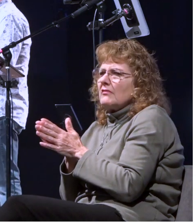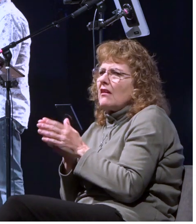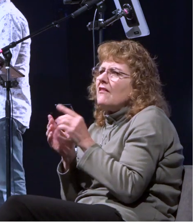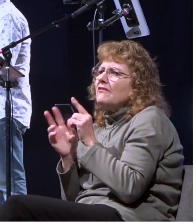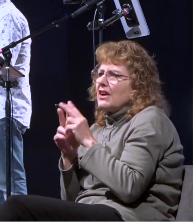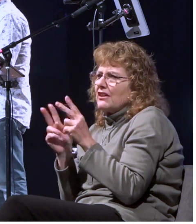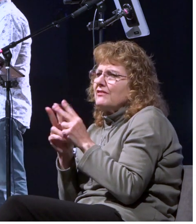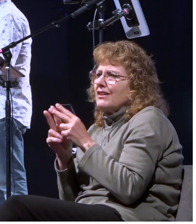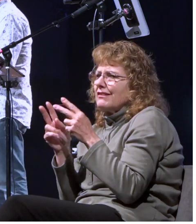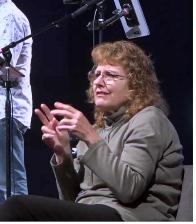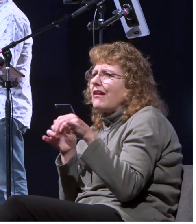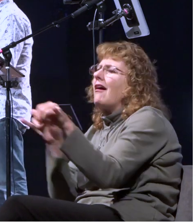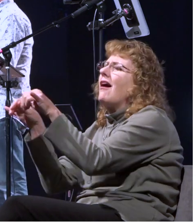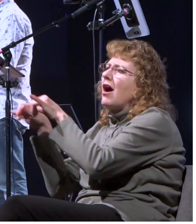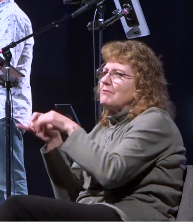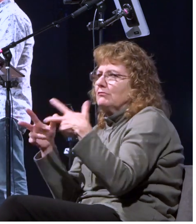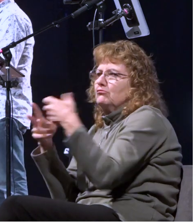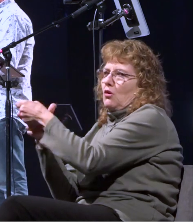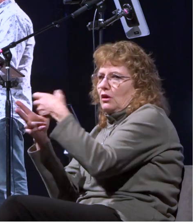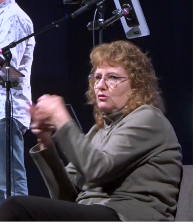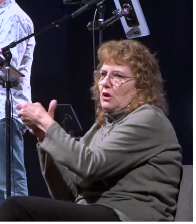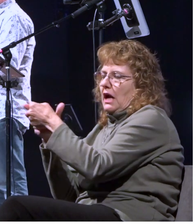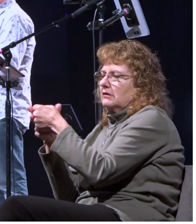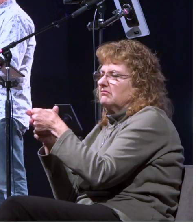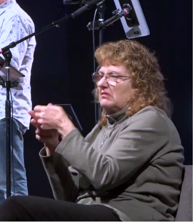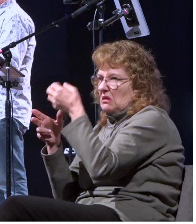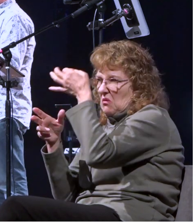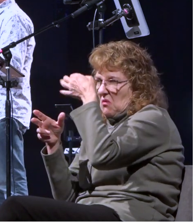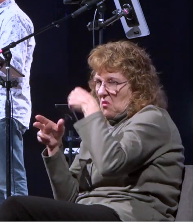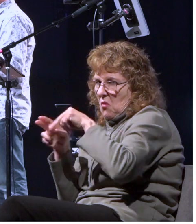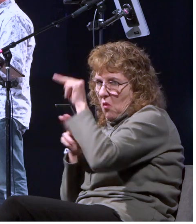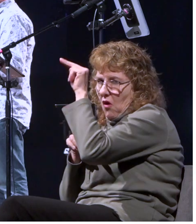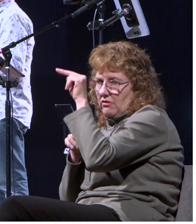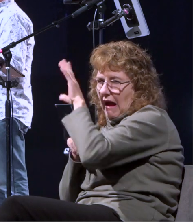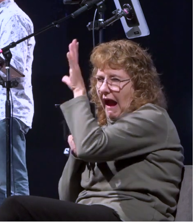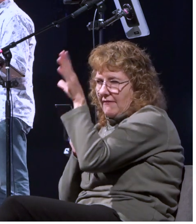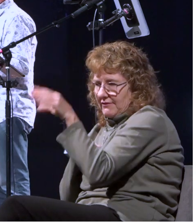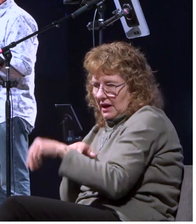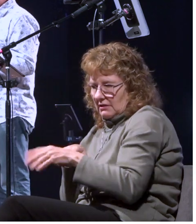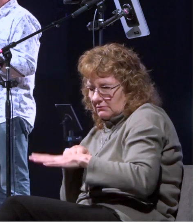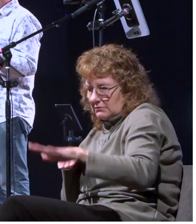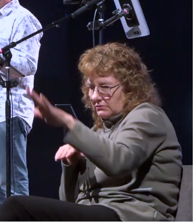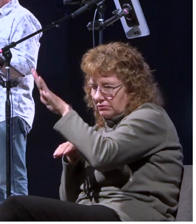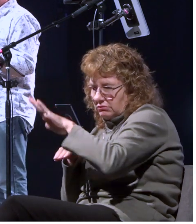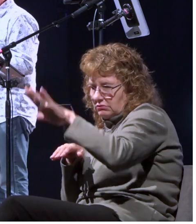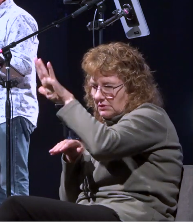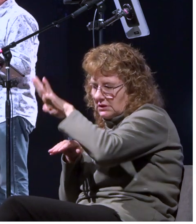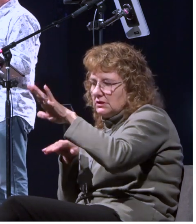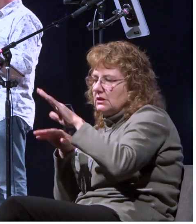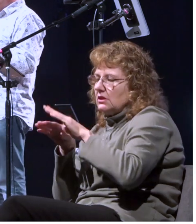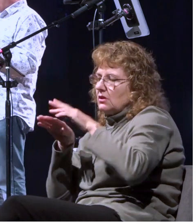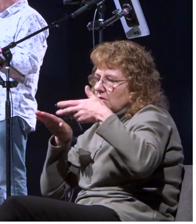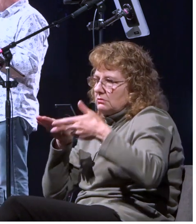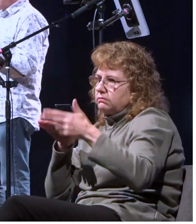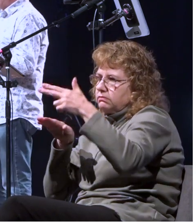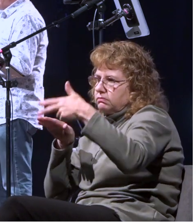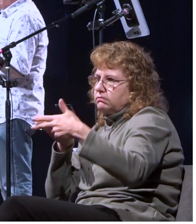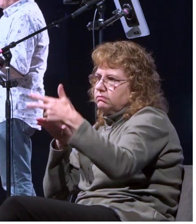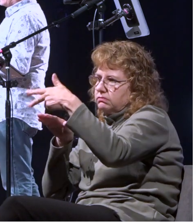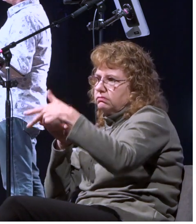um they struck sail and were so driven and because we were exceedingly tempest tossed the